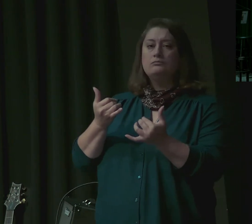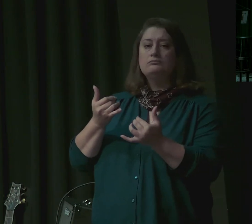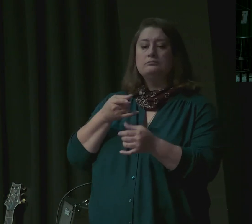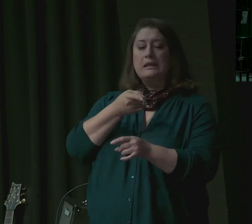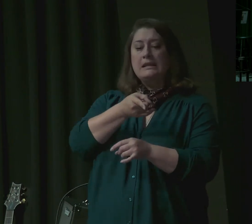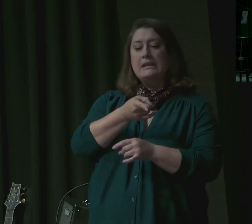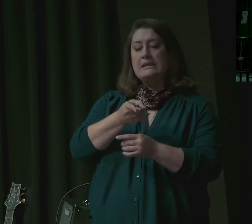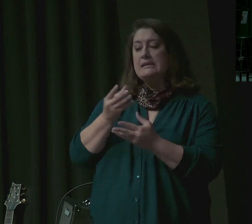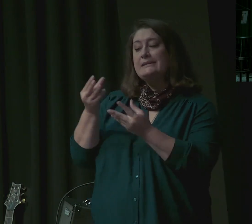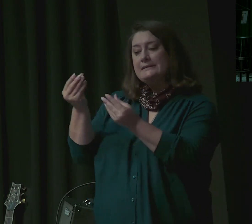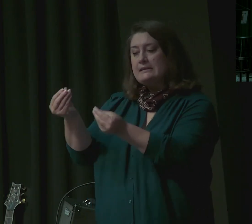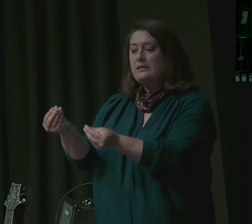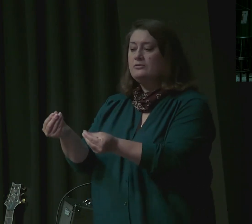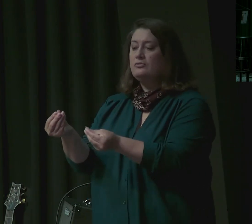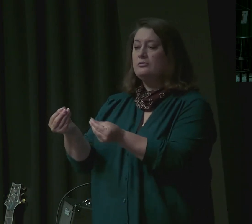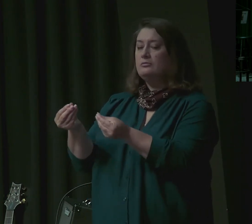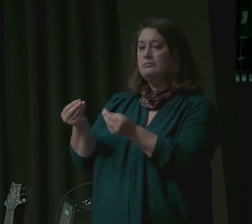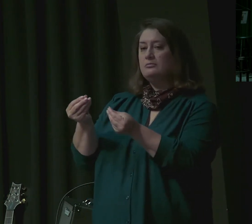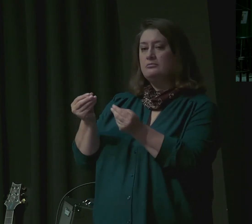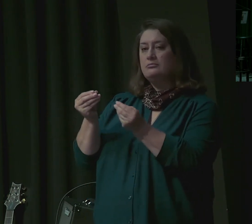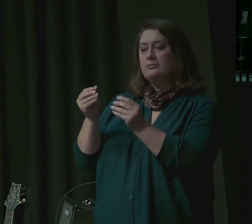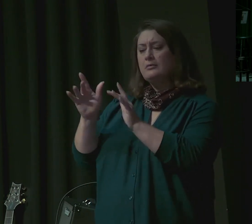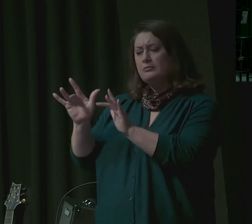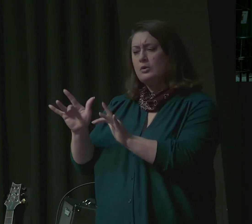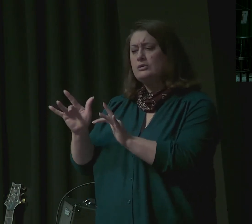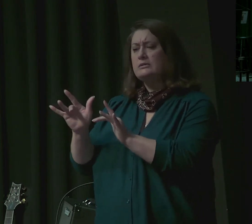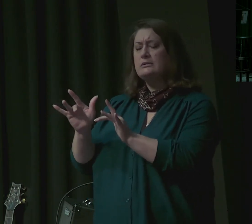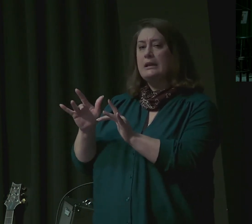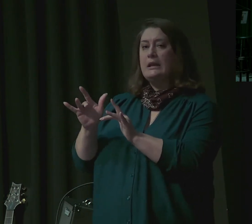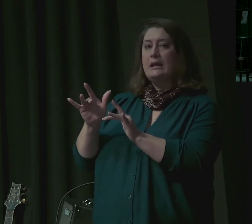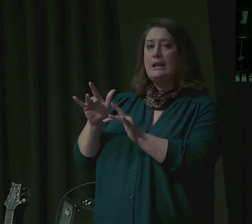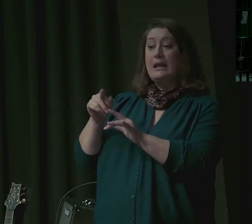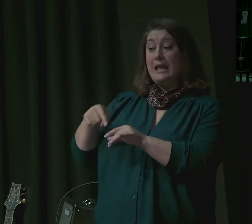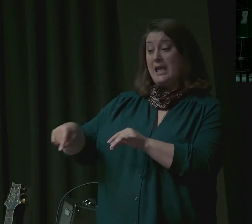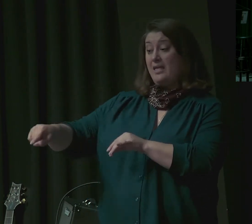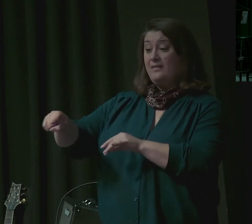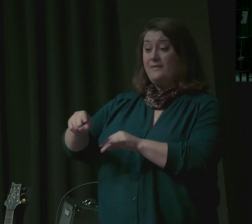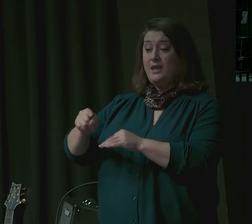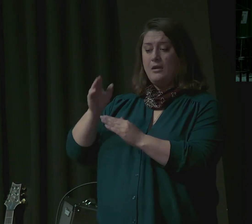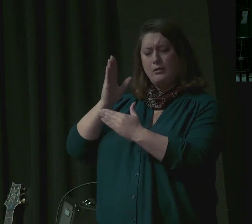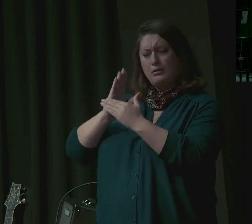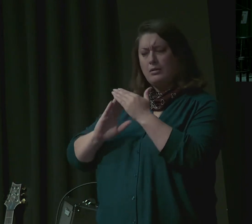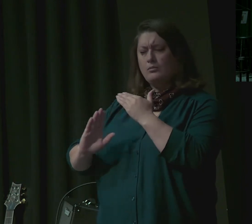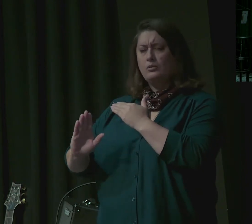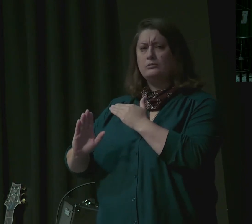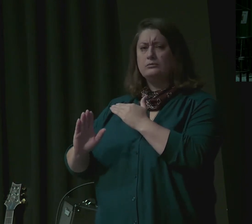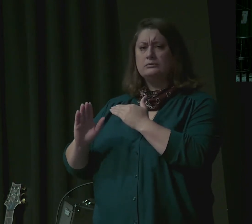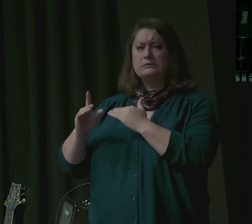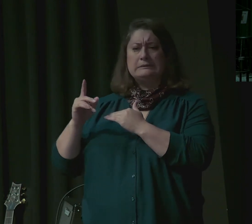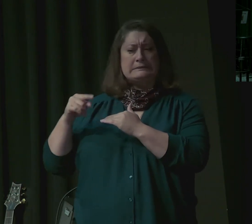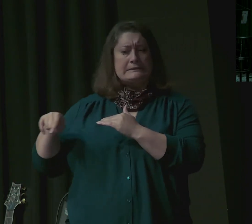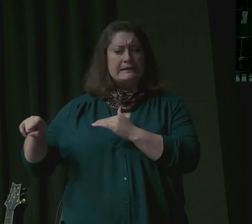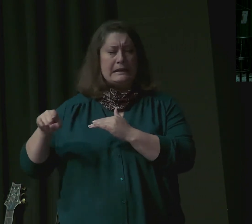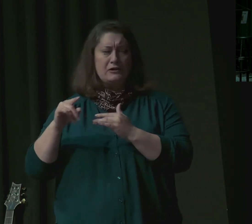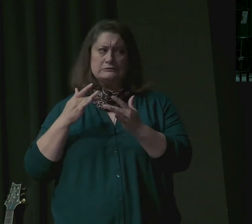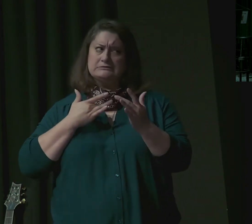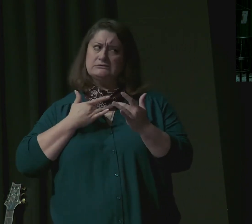And the brothers are humble, curious, hesitant, and